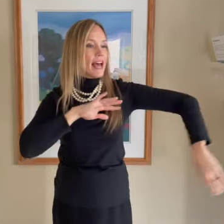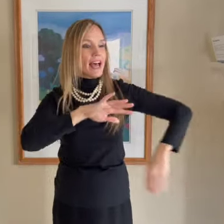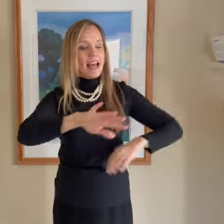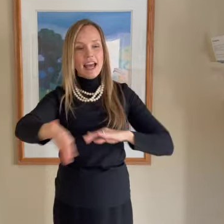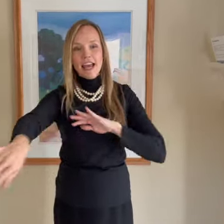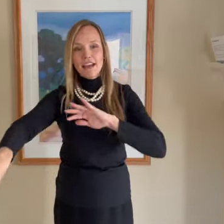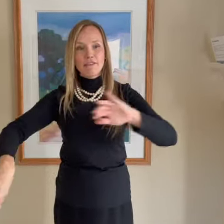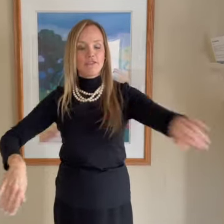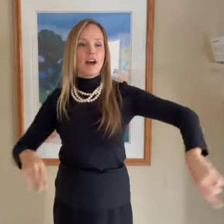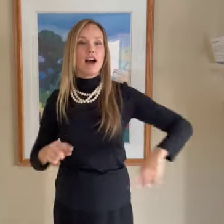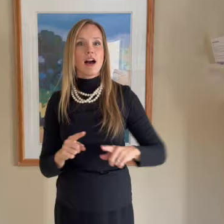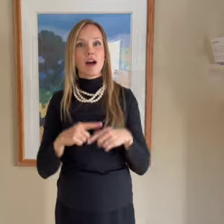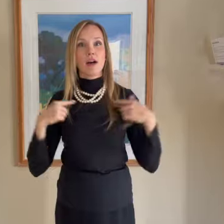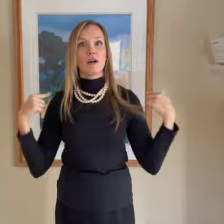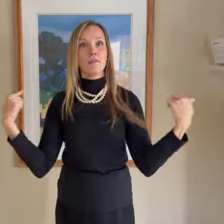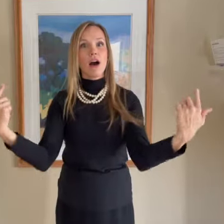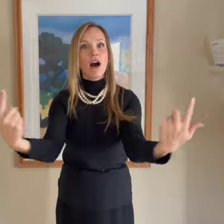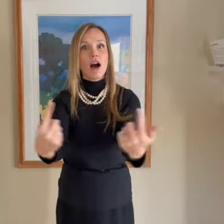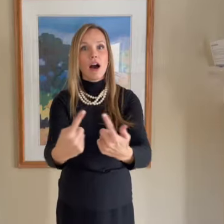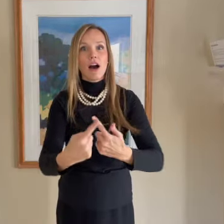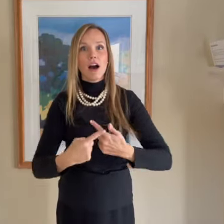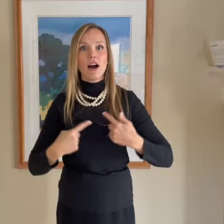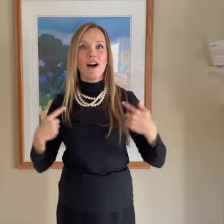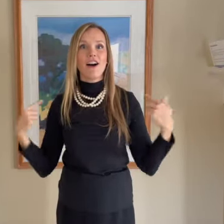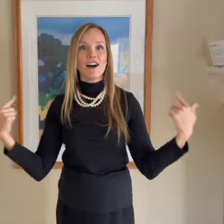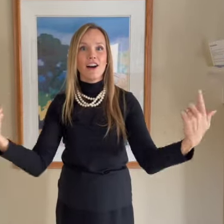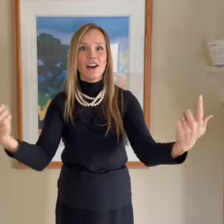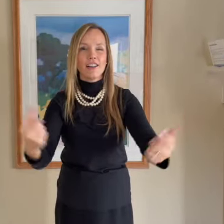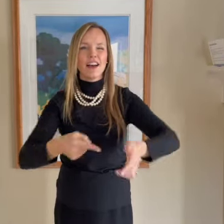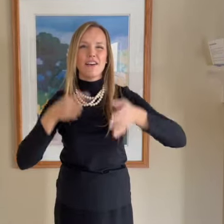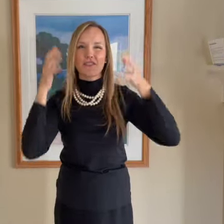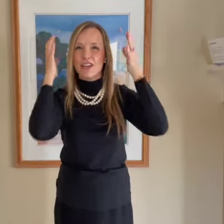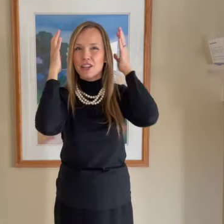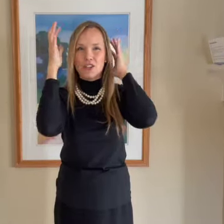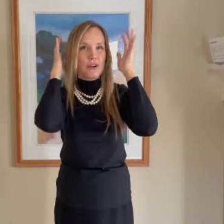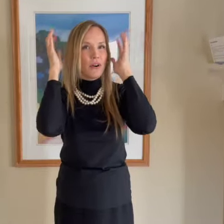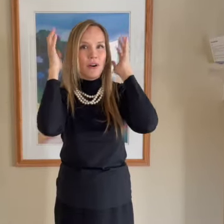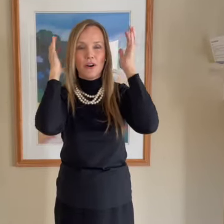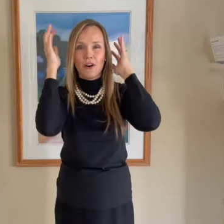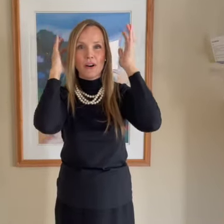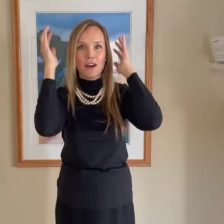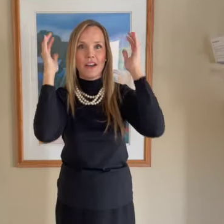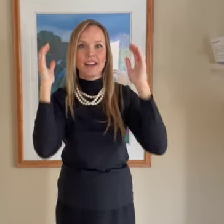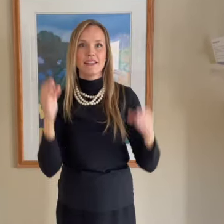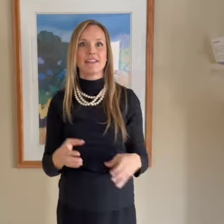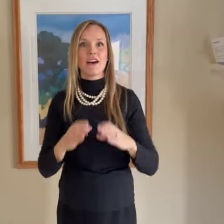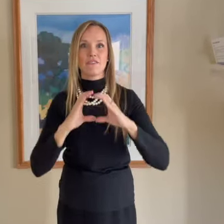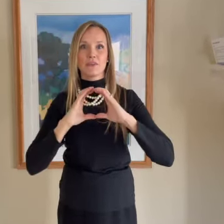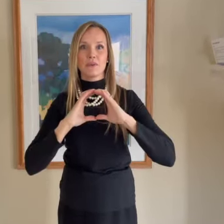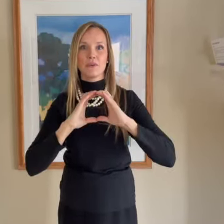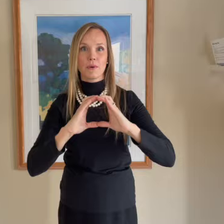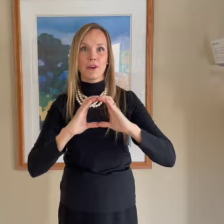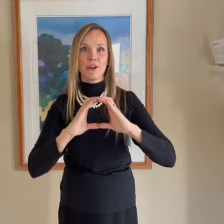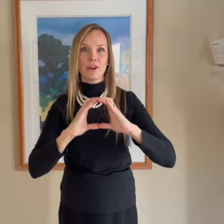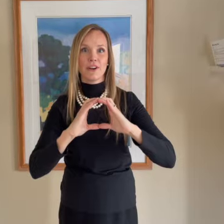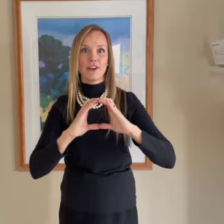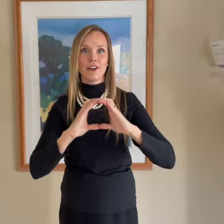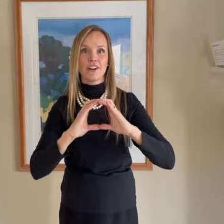from all of the noise of the world.